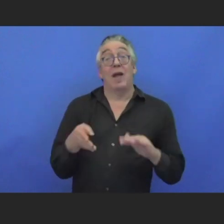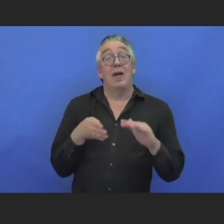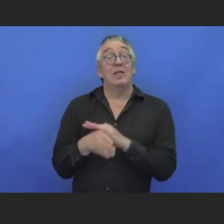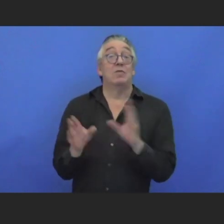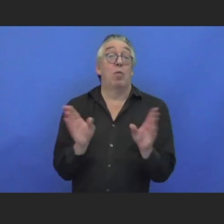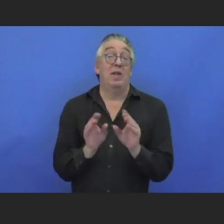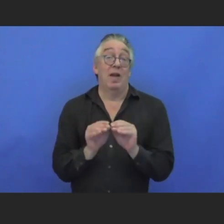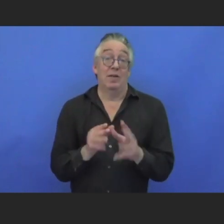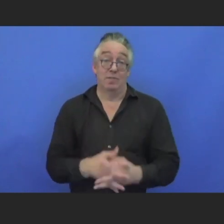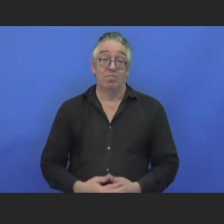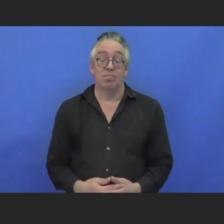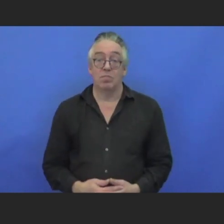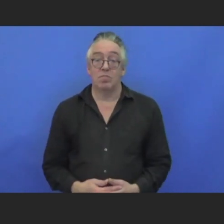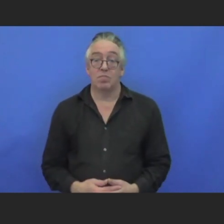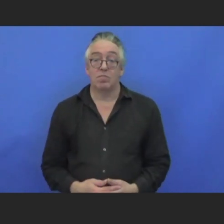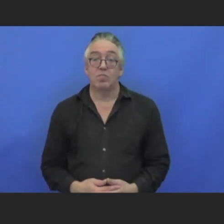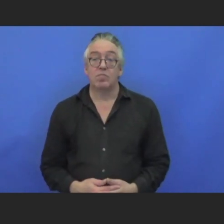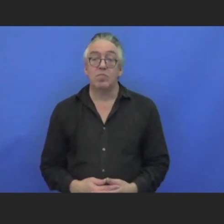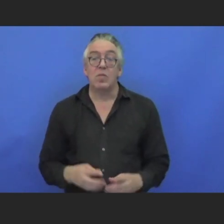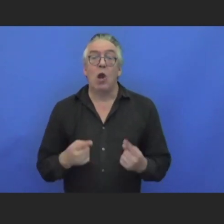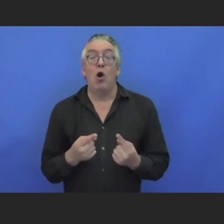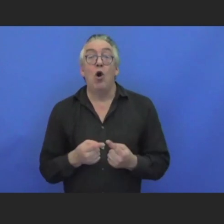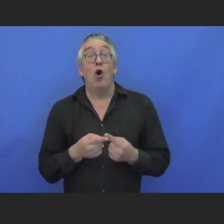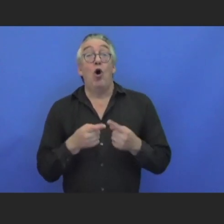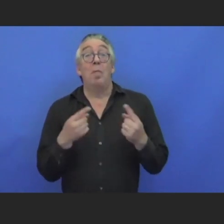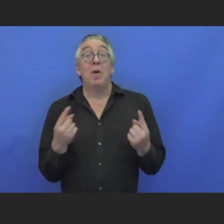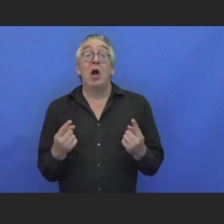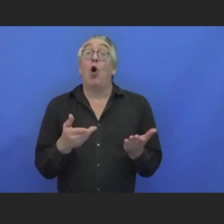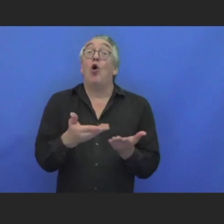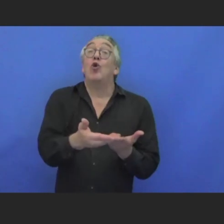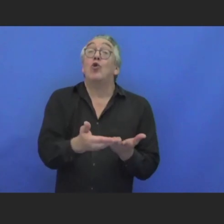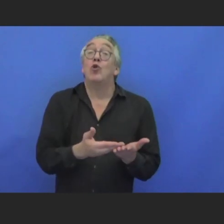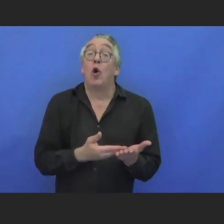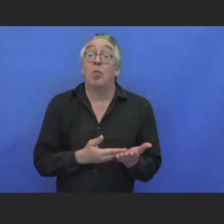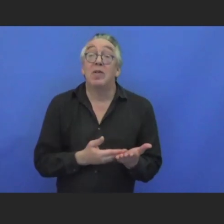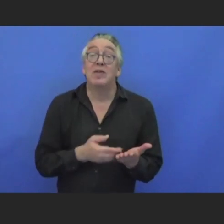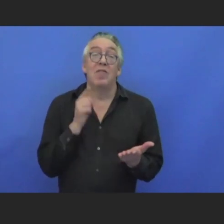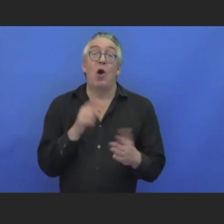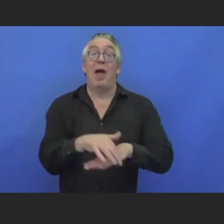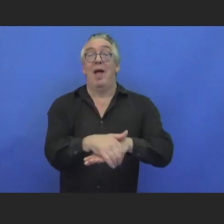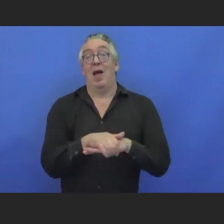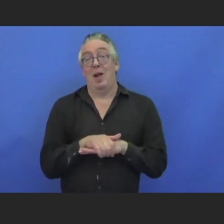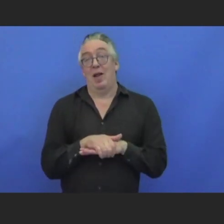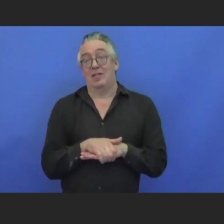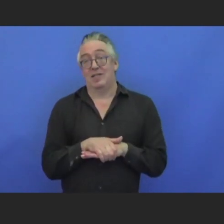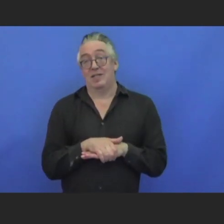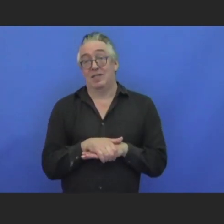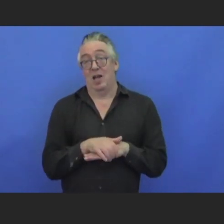However, that document is provided for the English language predominantly.